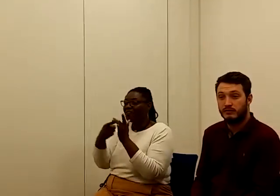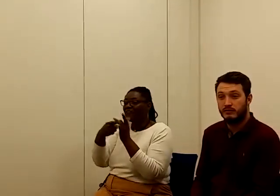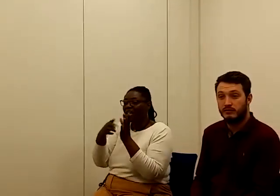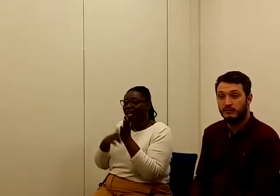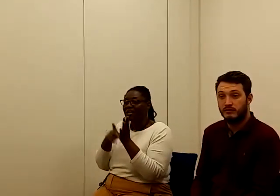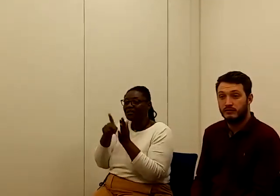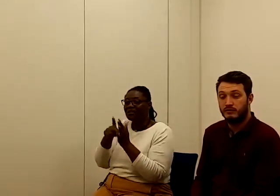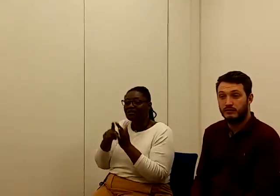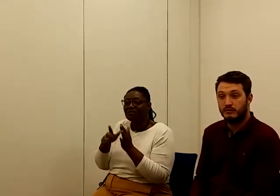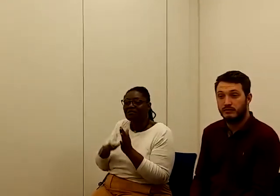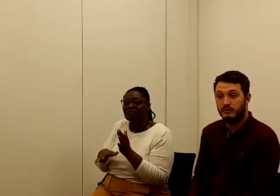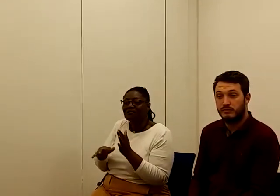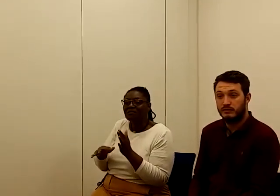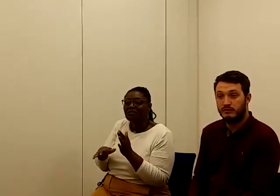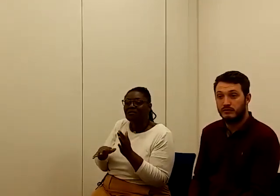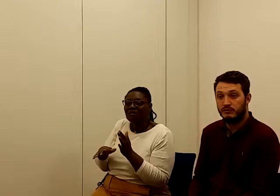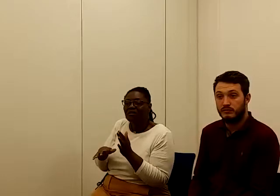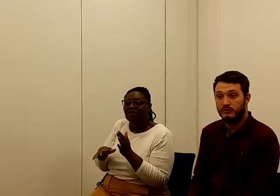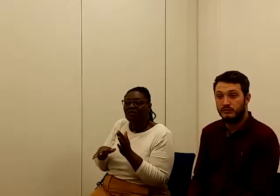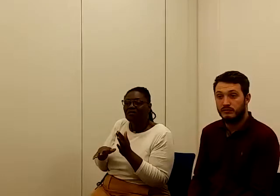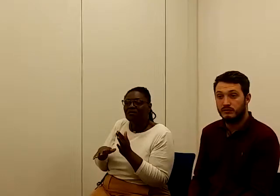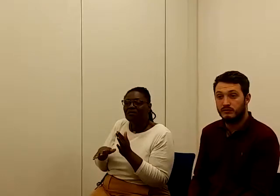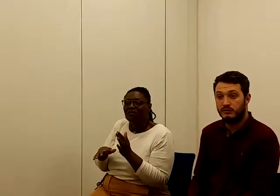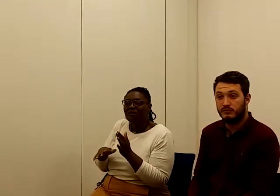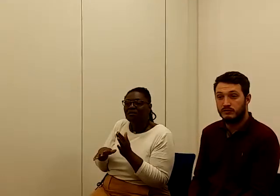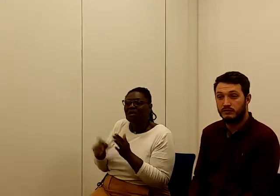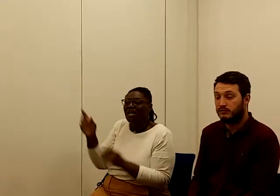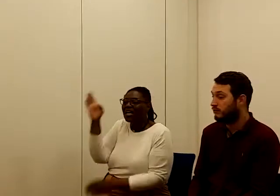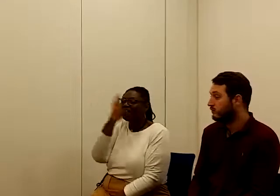from invisible, women with visible and invisible disabilities.